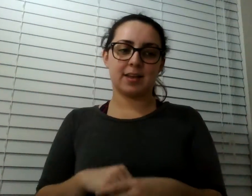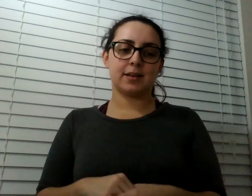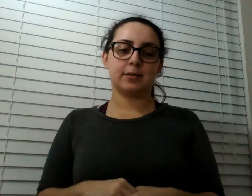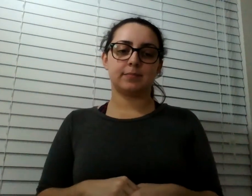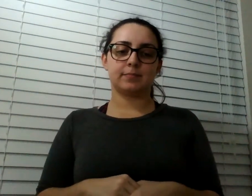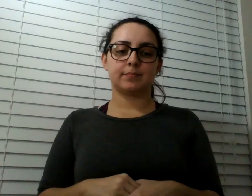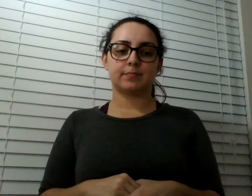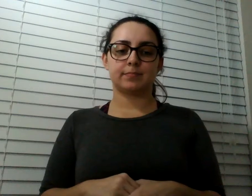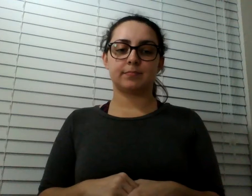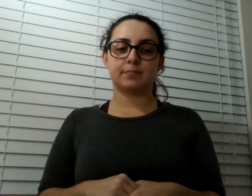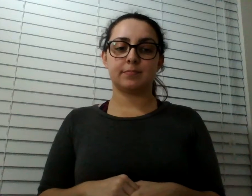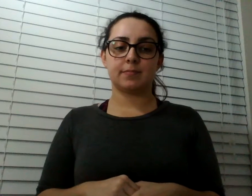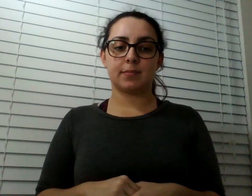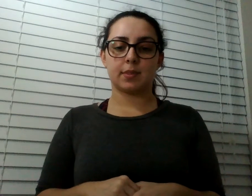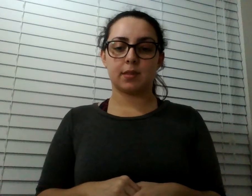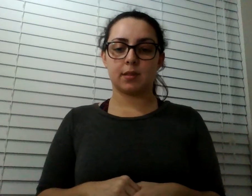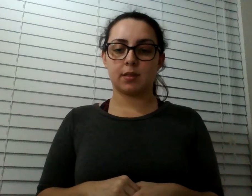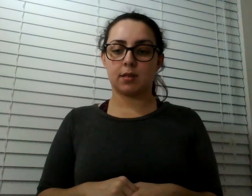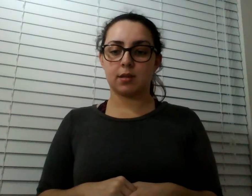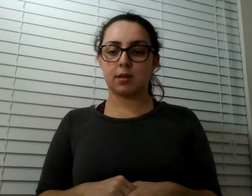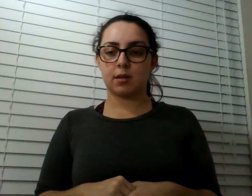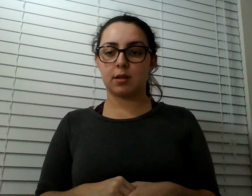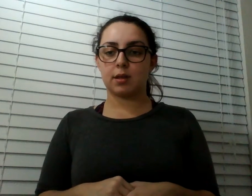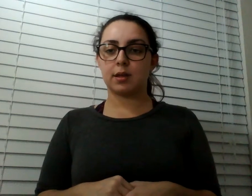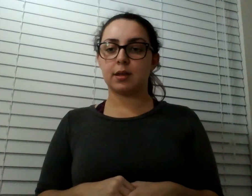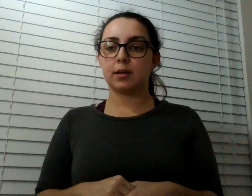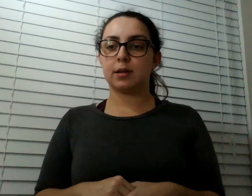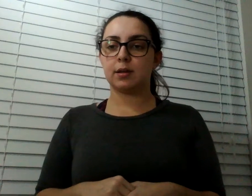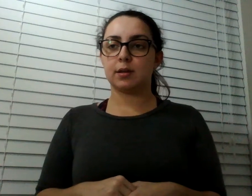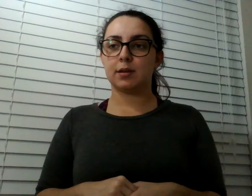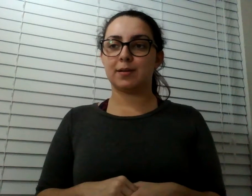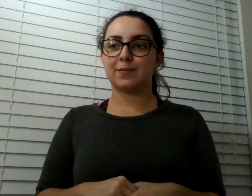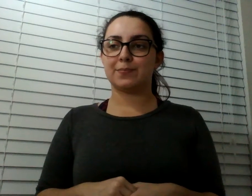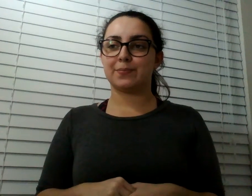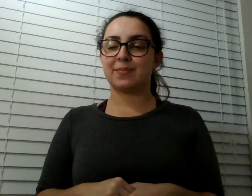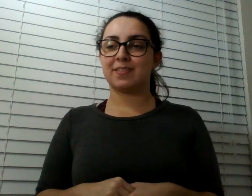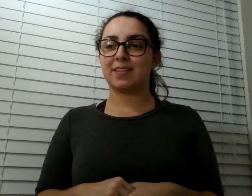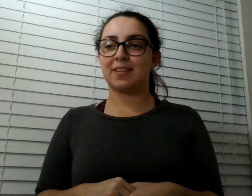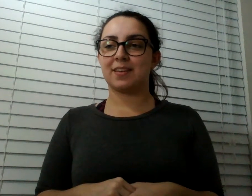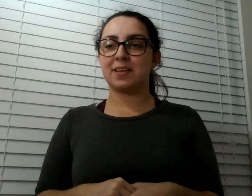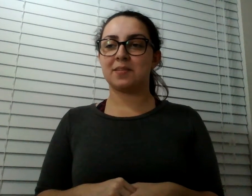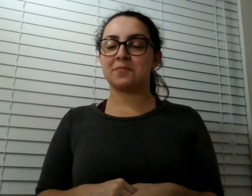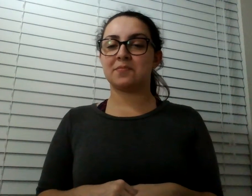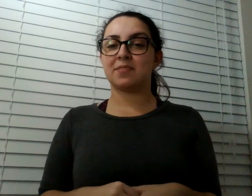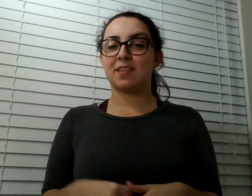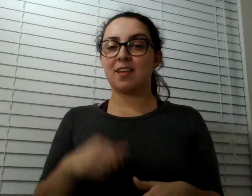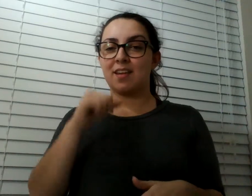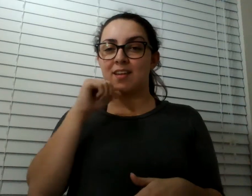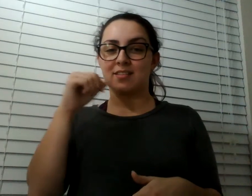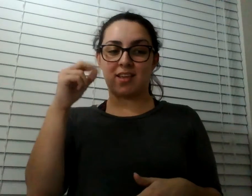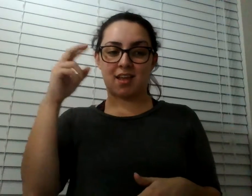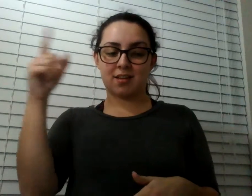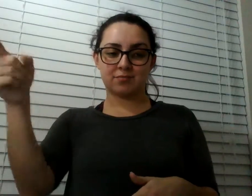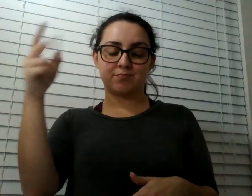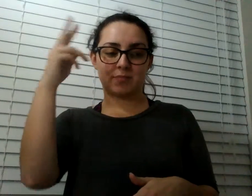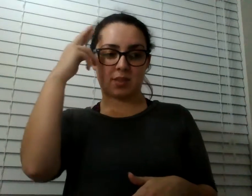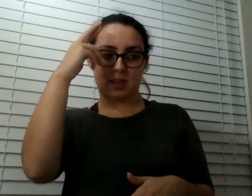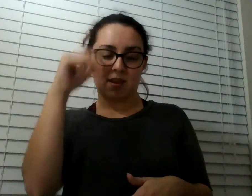I didn't realize when they were, like, giving each other a hug the first night at camp and I was there with my recorder shoved in their faces that, like, it was